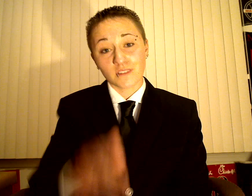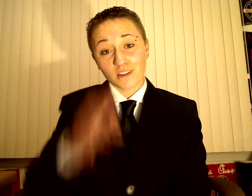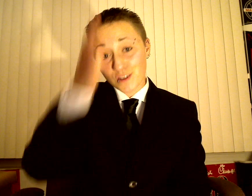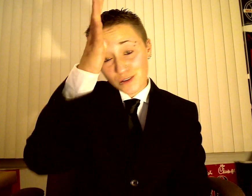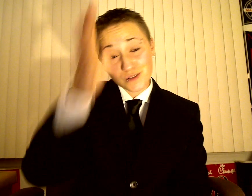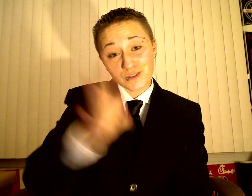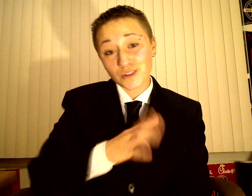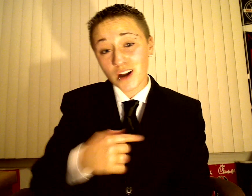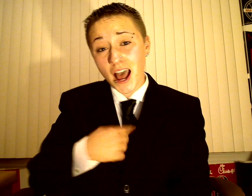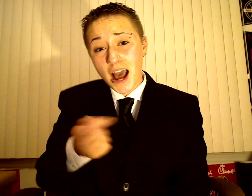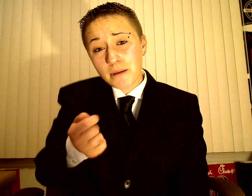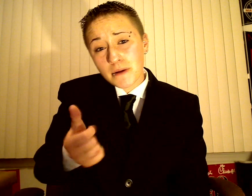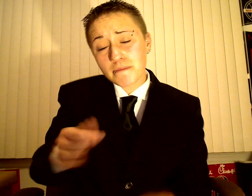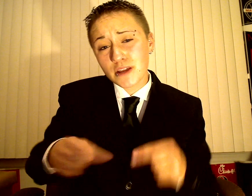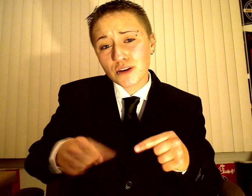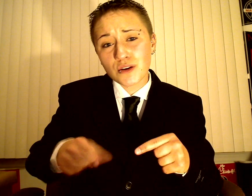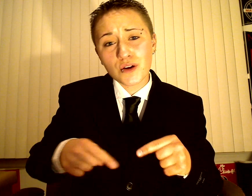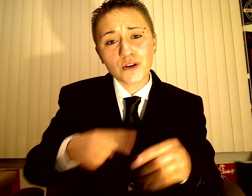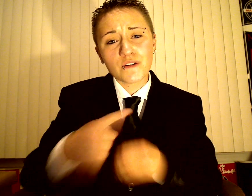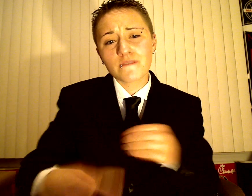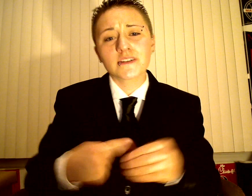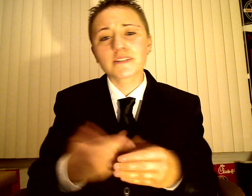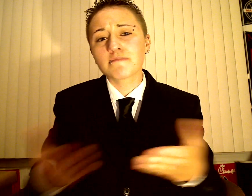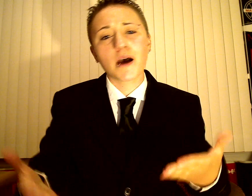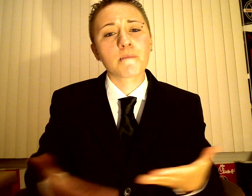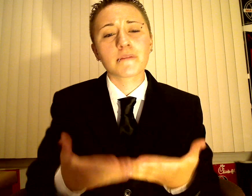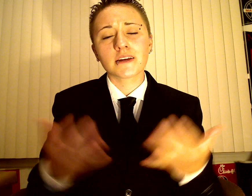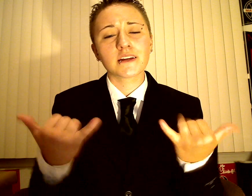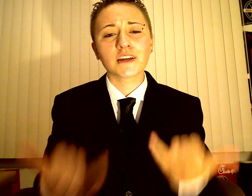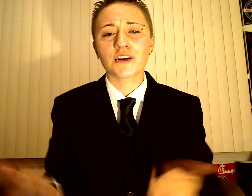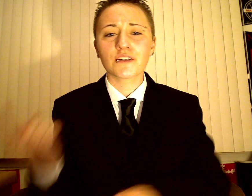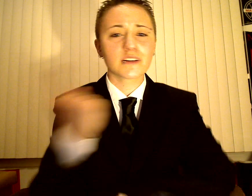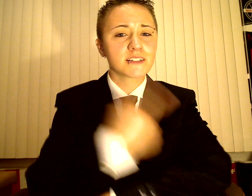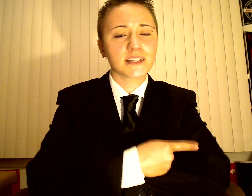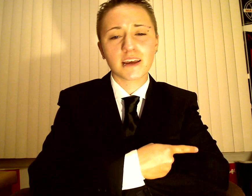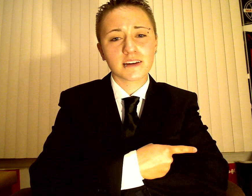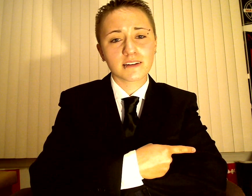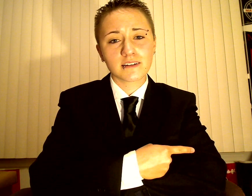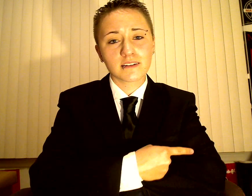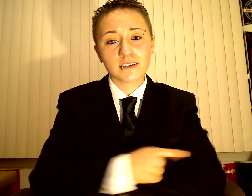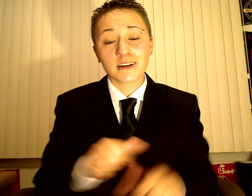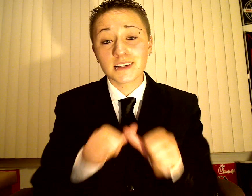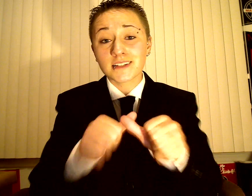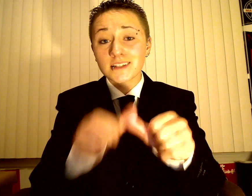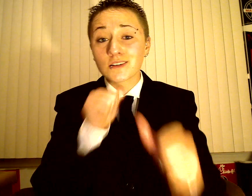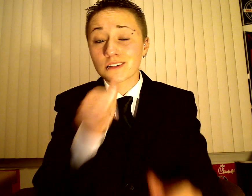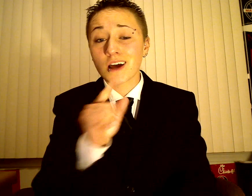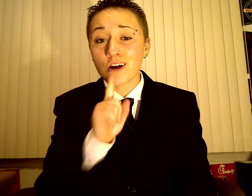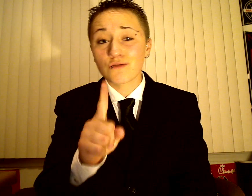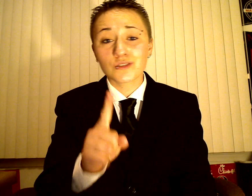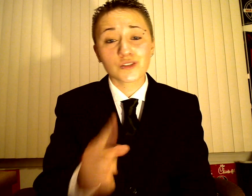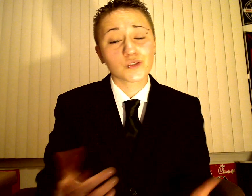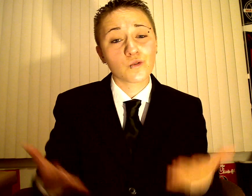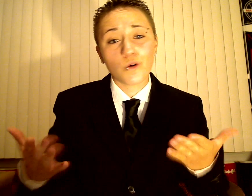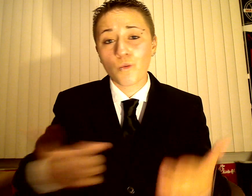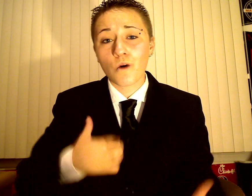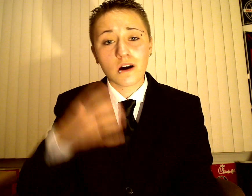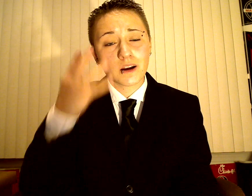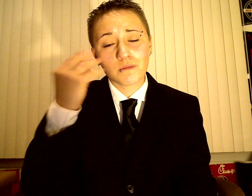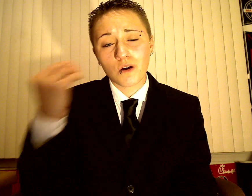Sir, I'm a bit nervous about being here today Still not real sure what I'm